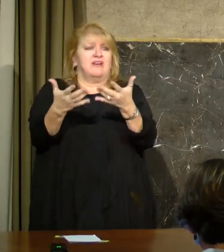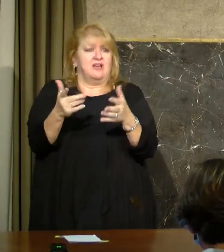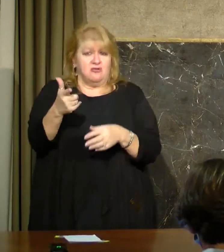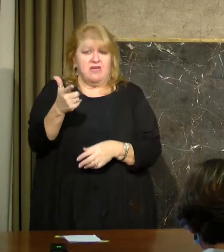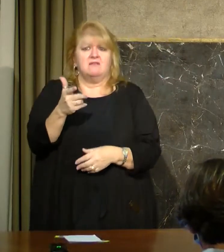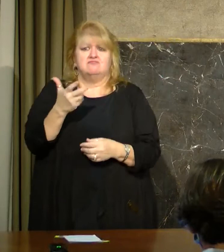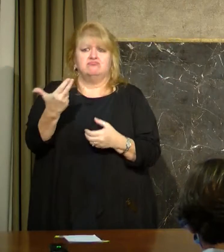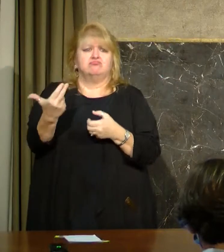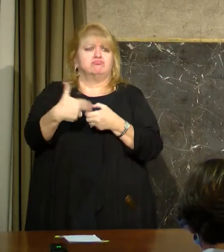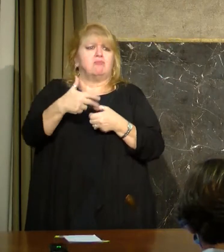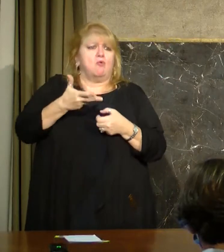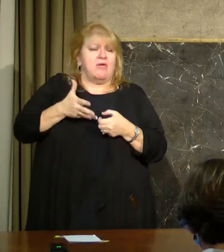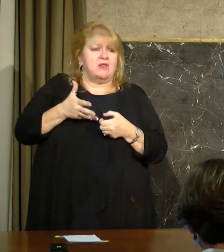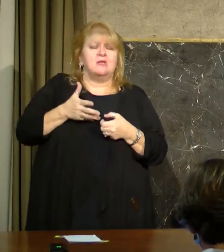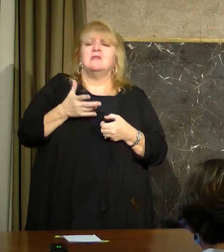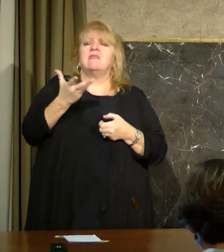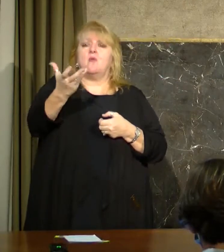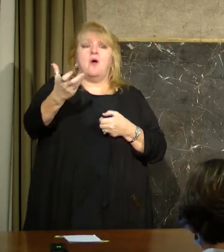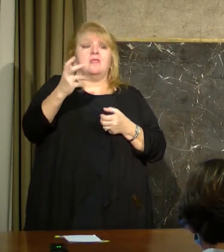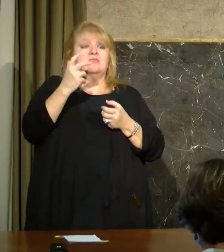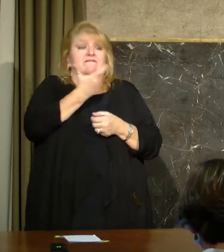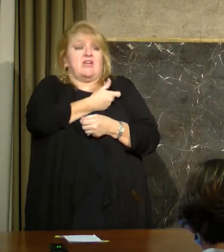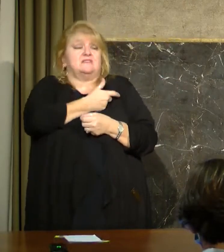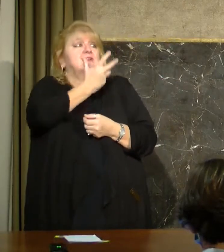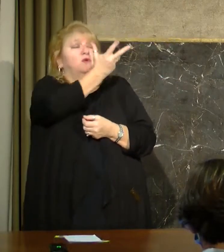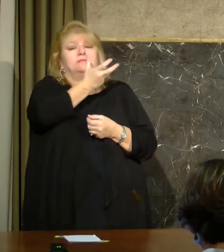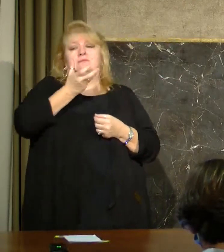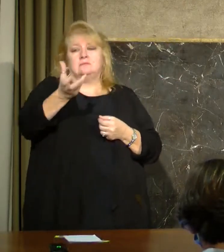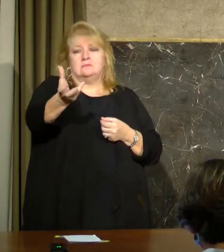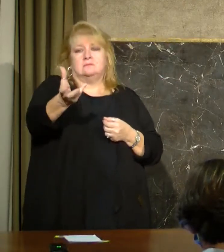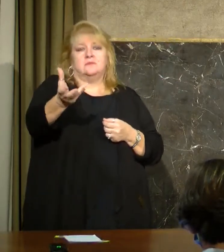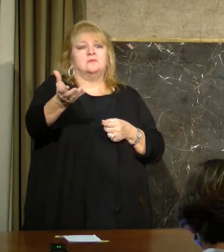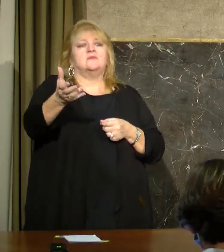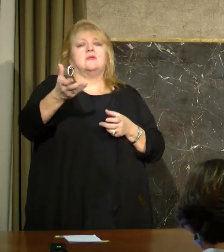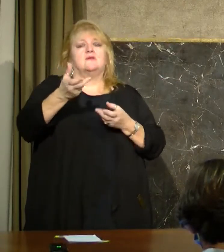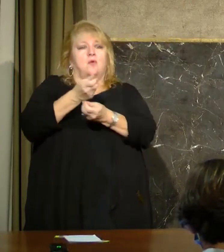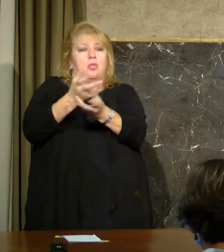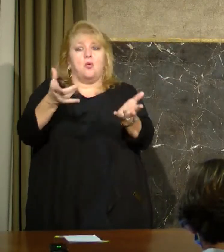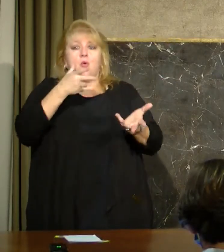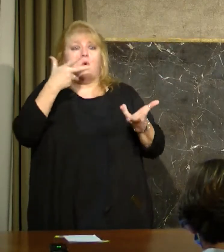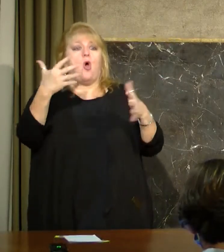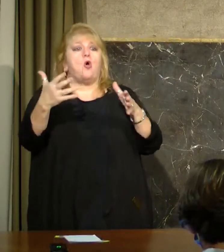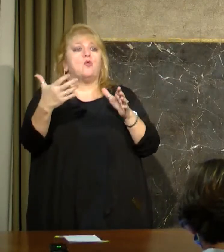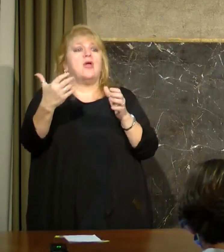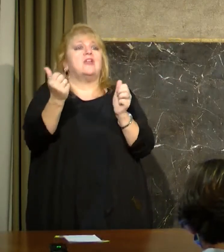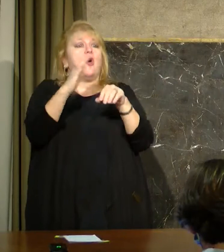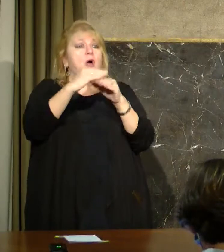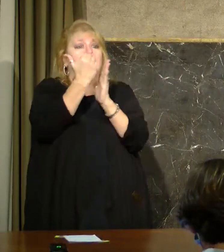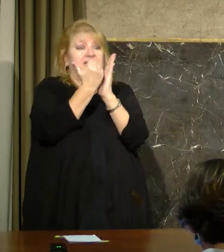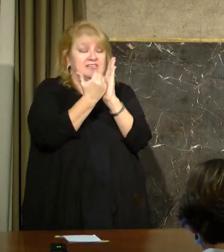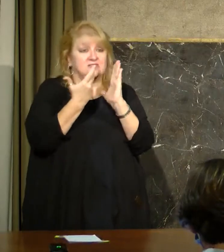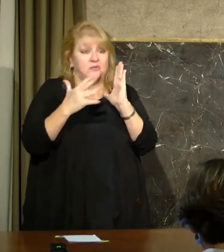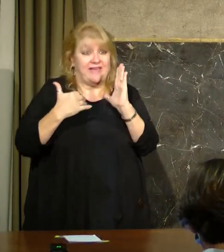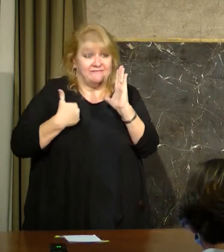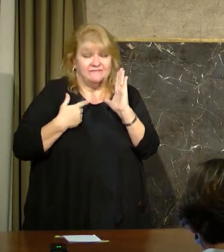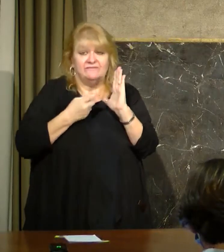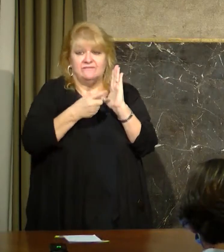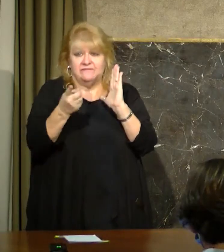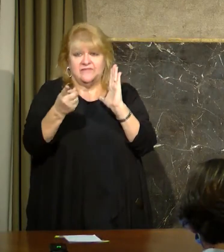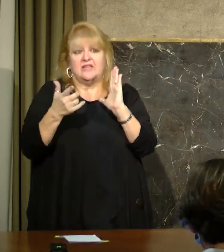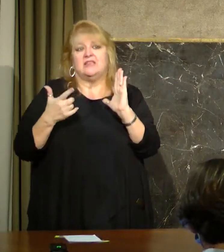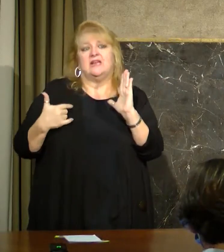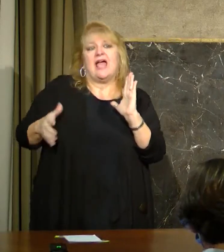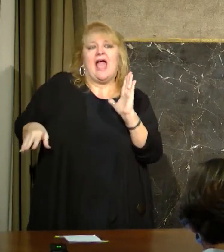and wants vaccine to give out, we're going to try to accommodate them before we go back and kind of resupply the ones that had it. But I don't know yet how